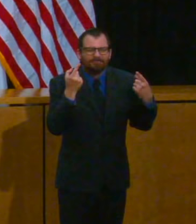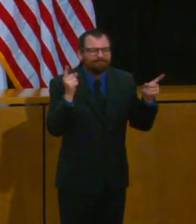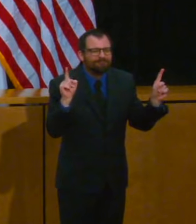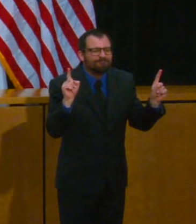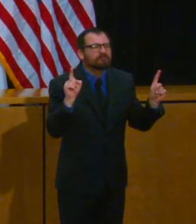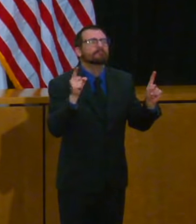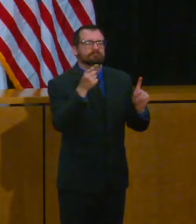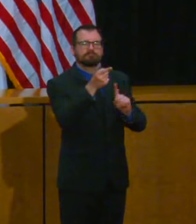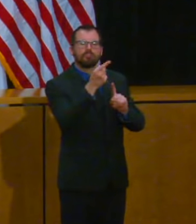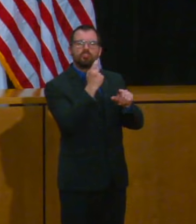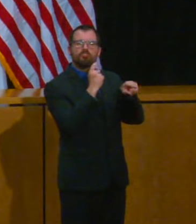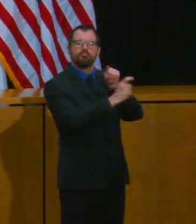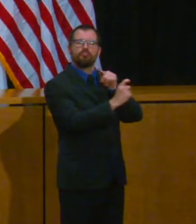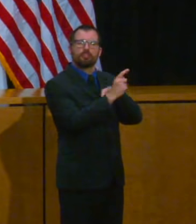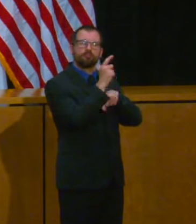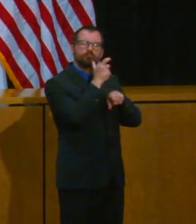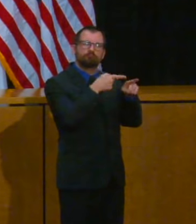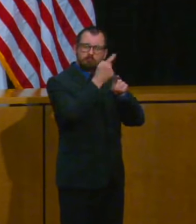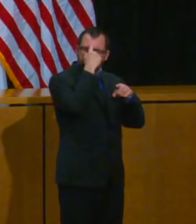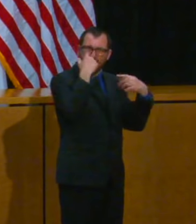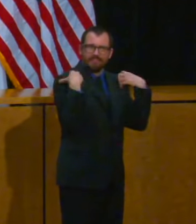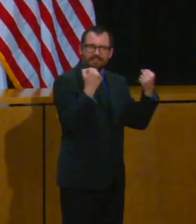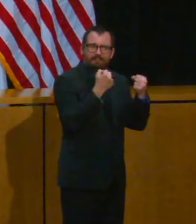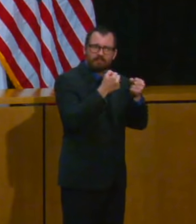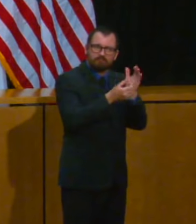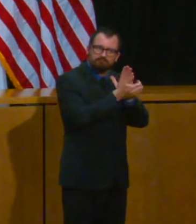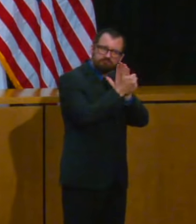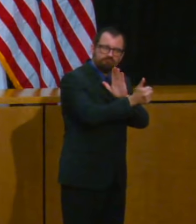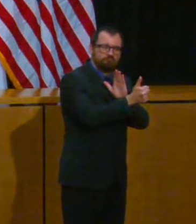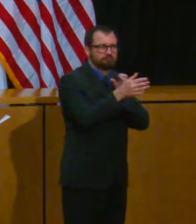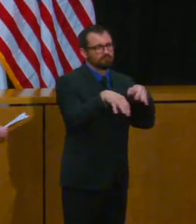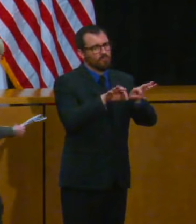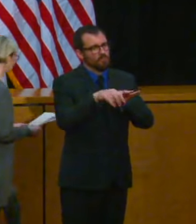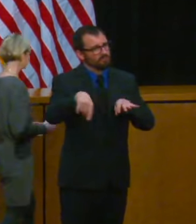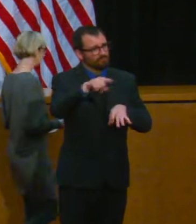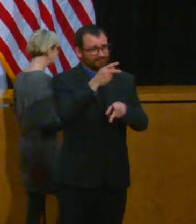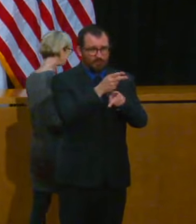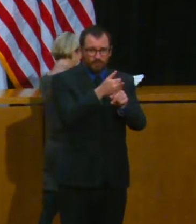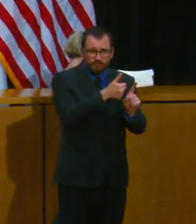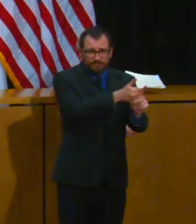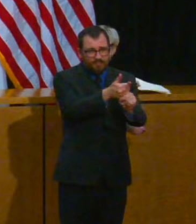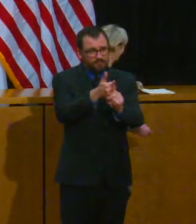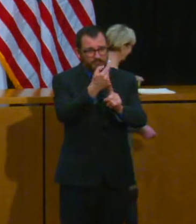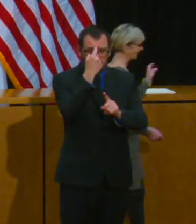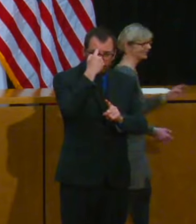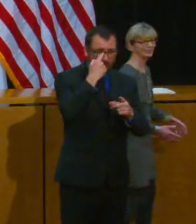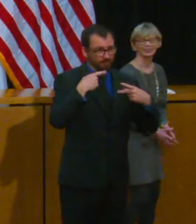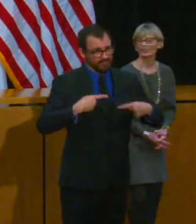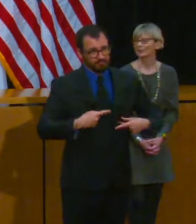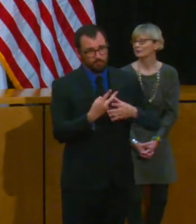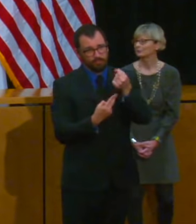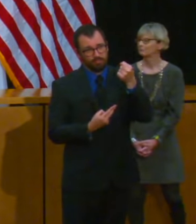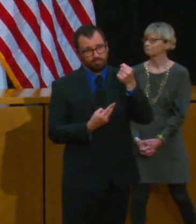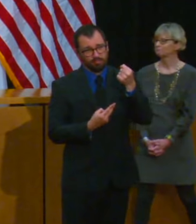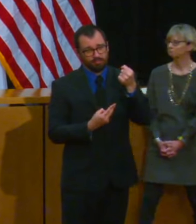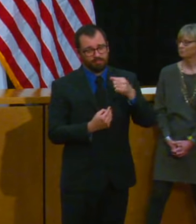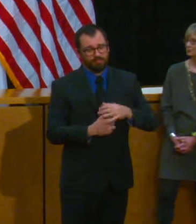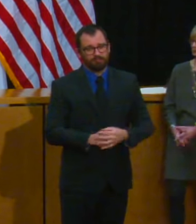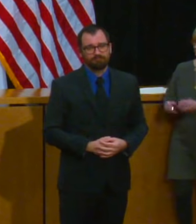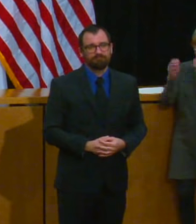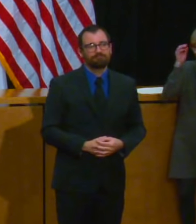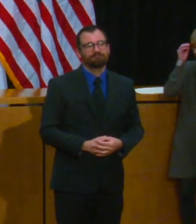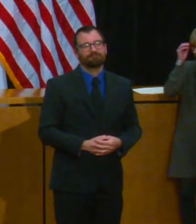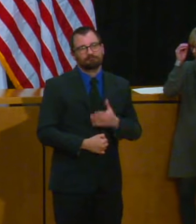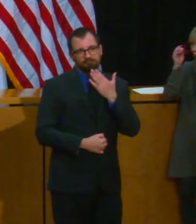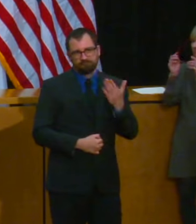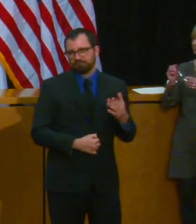physically thank you that governor so I'm going to put a PS on that I've tried for years to get my three